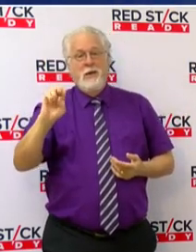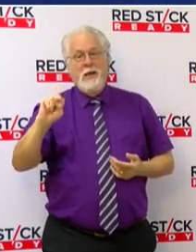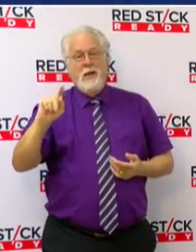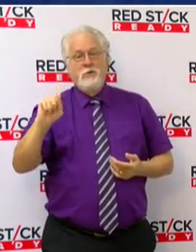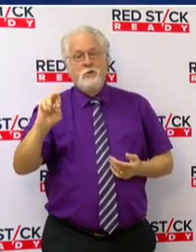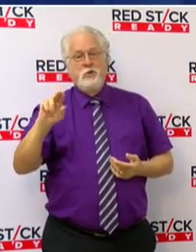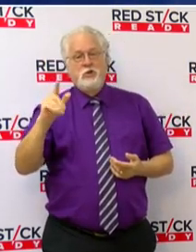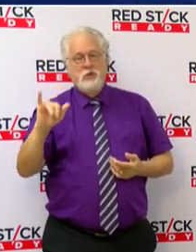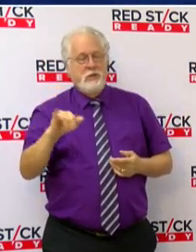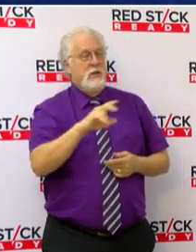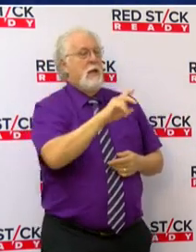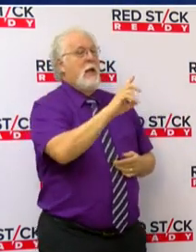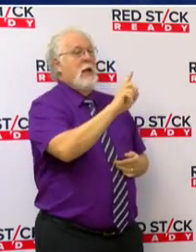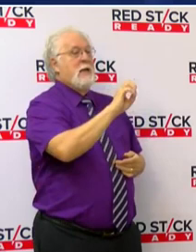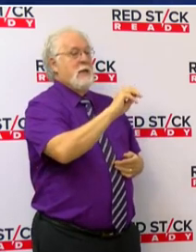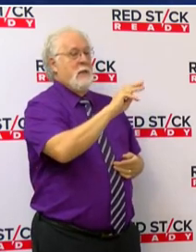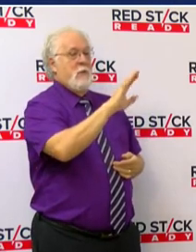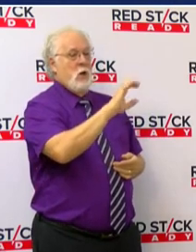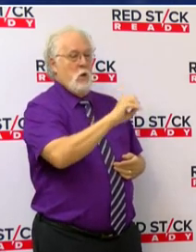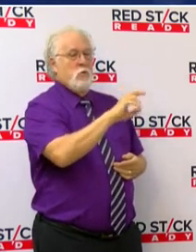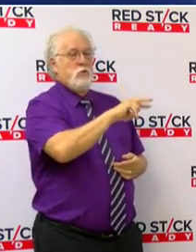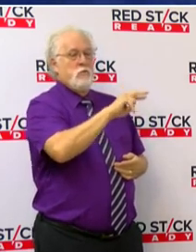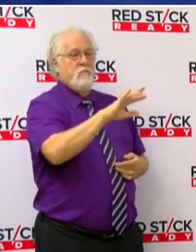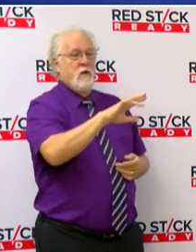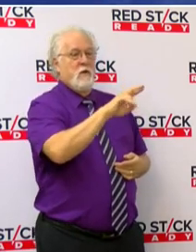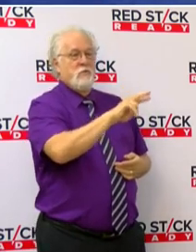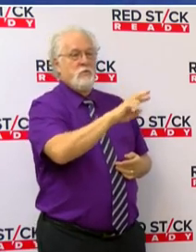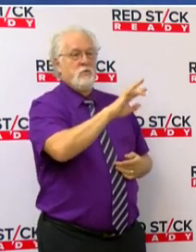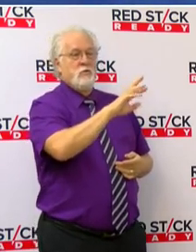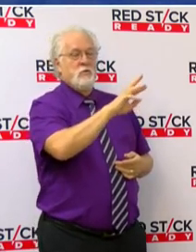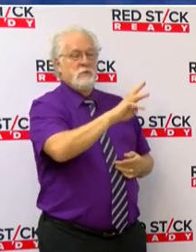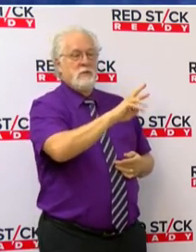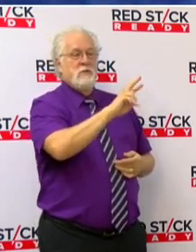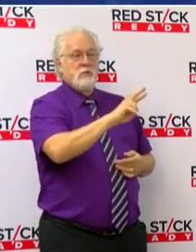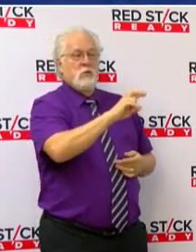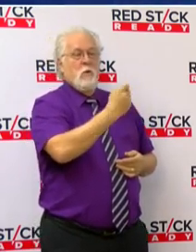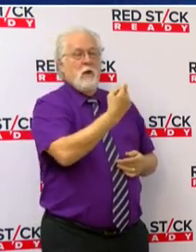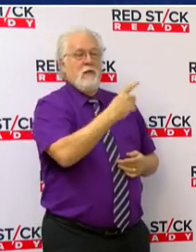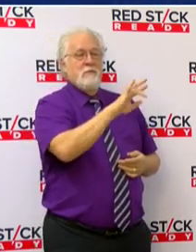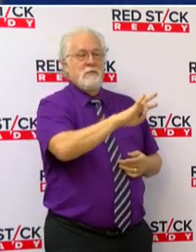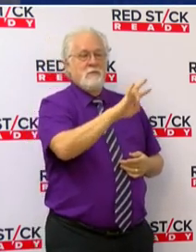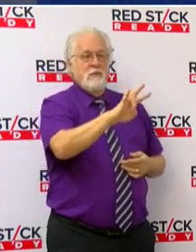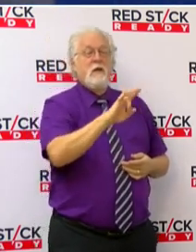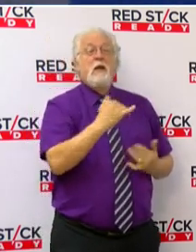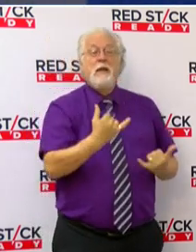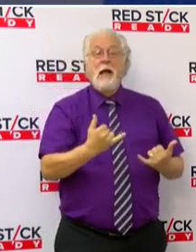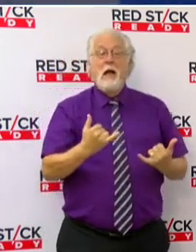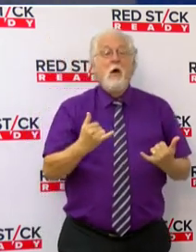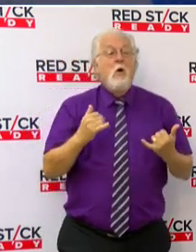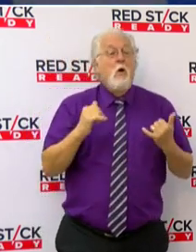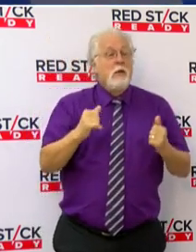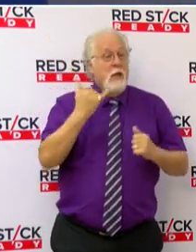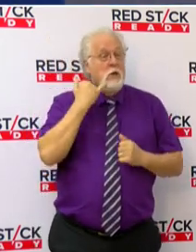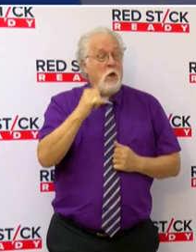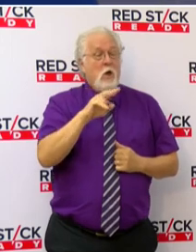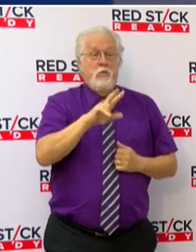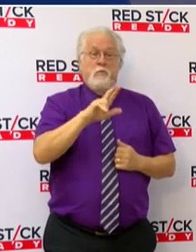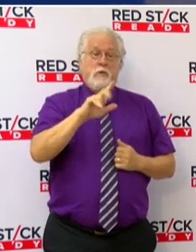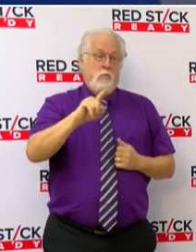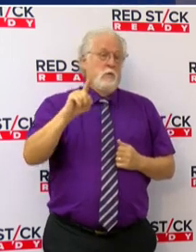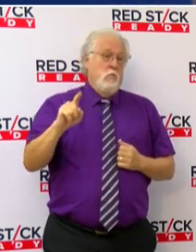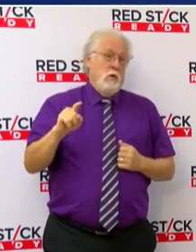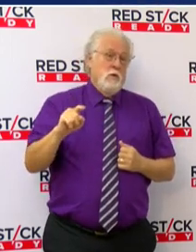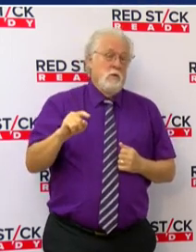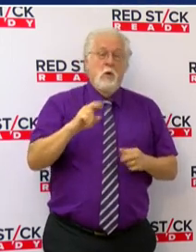or Demco at 225-262-1177. Now, you can also call 311